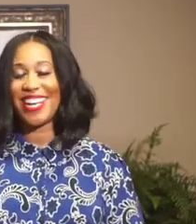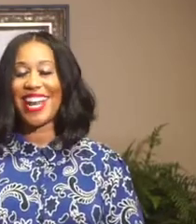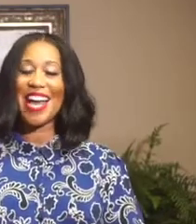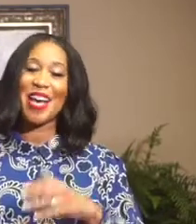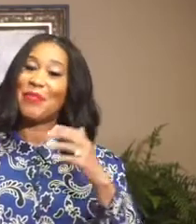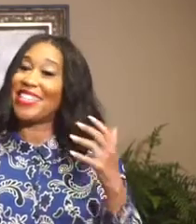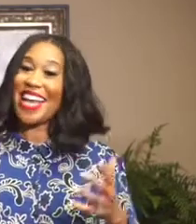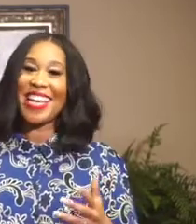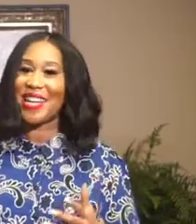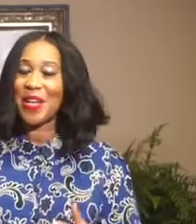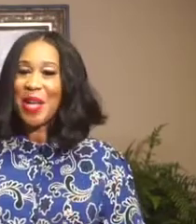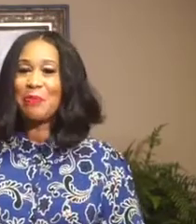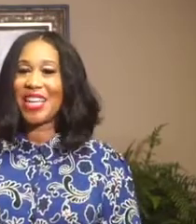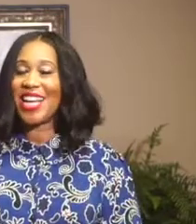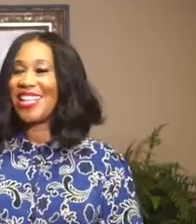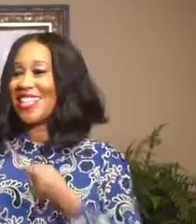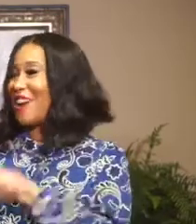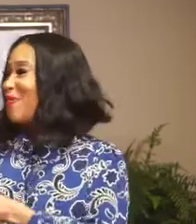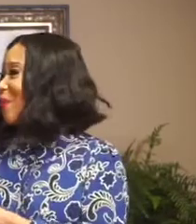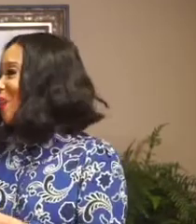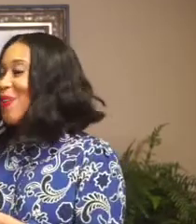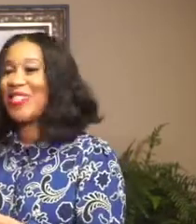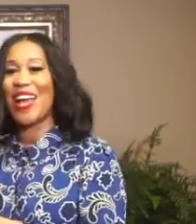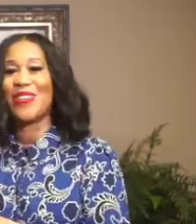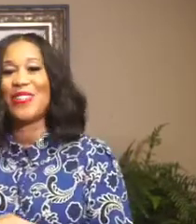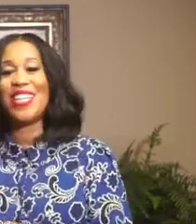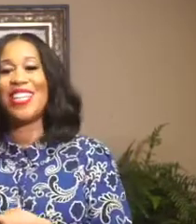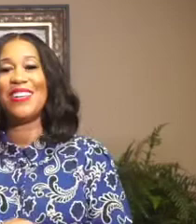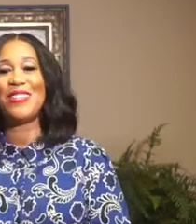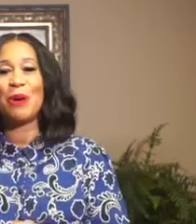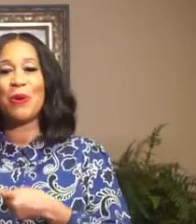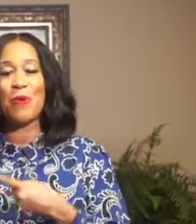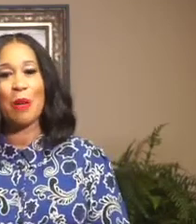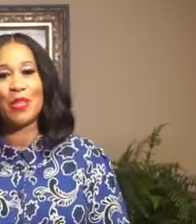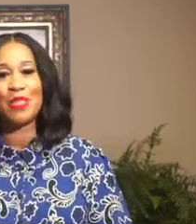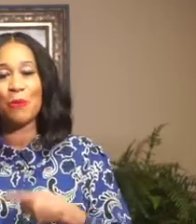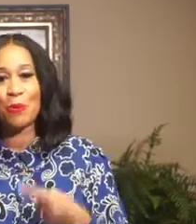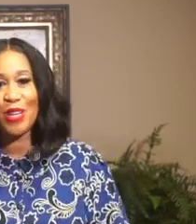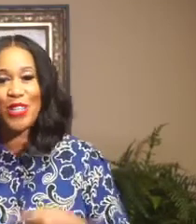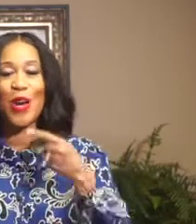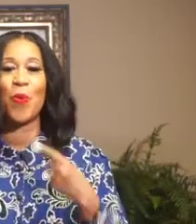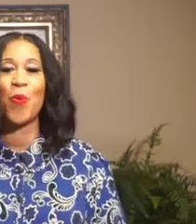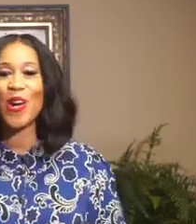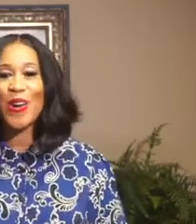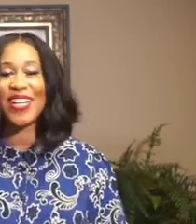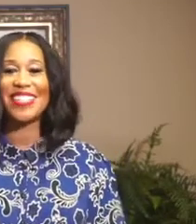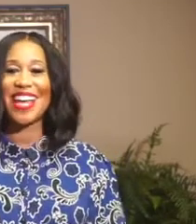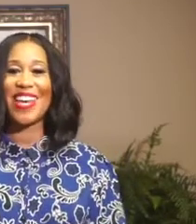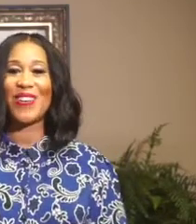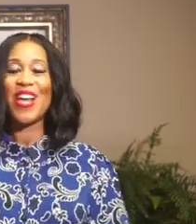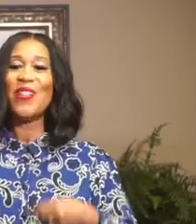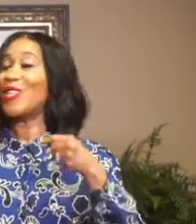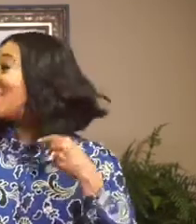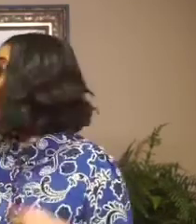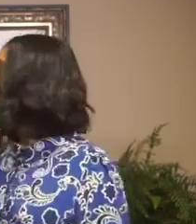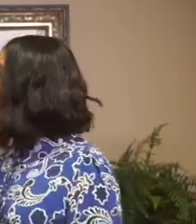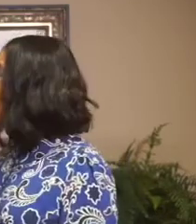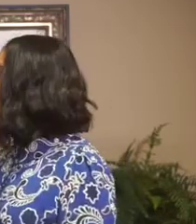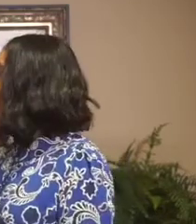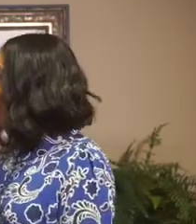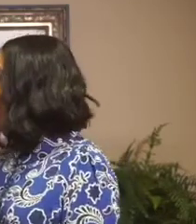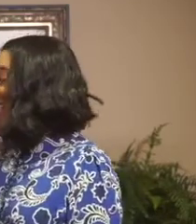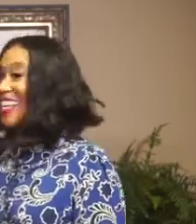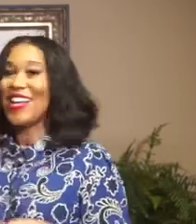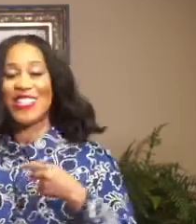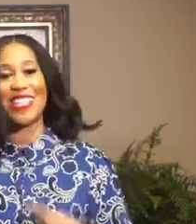Robinson, and I'm excited because our very own Dr. T. Delbert Robinson preached a word entitled, The Set